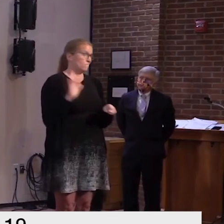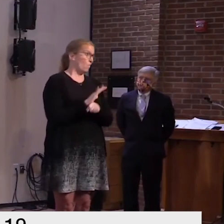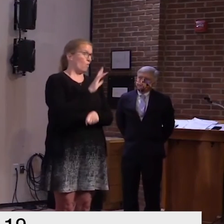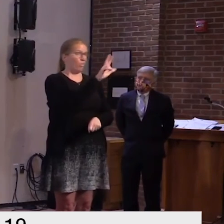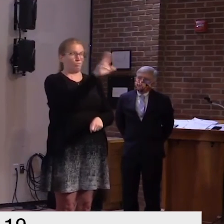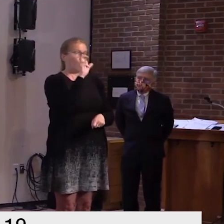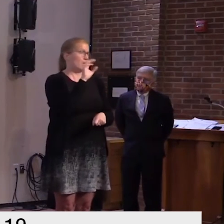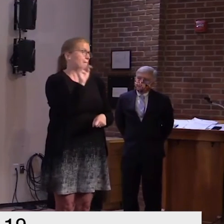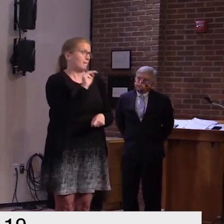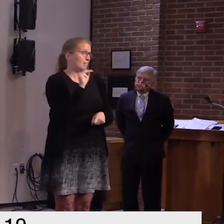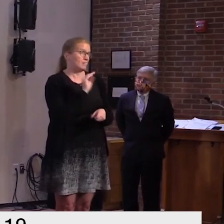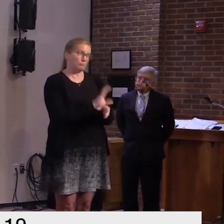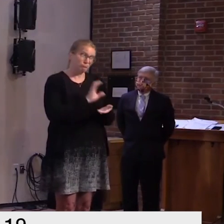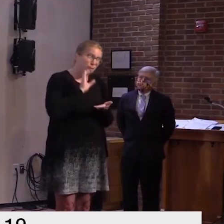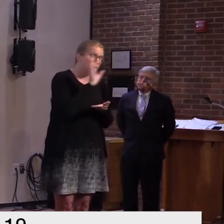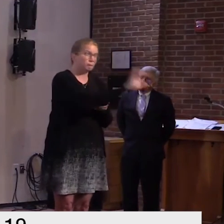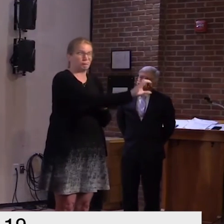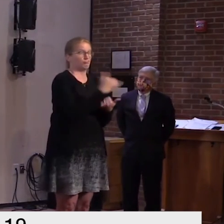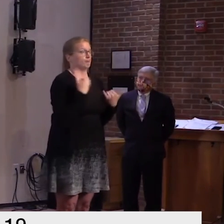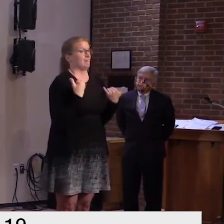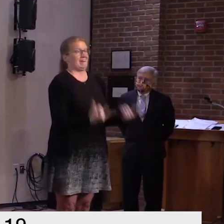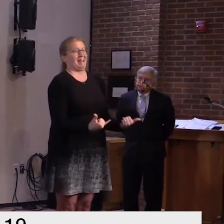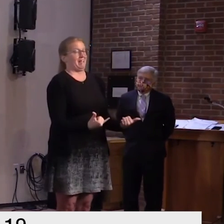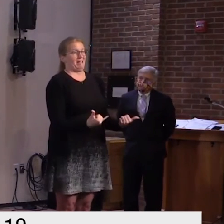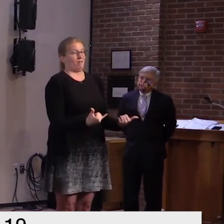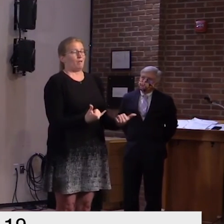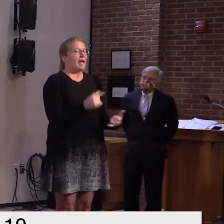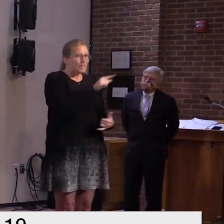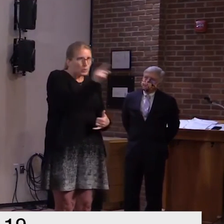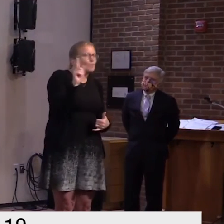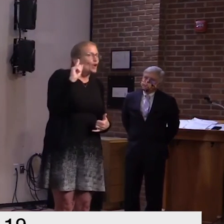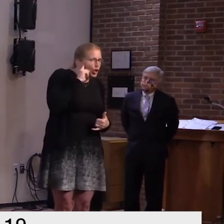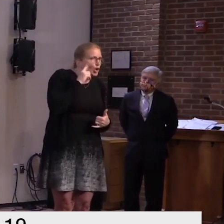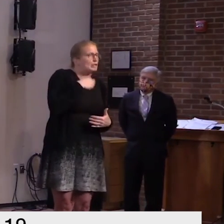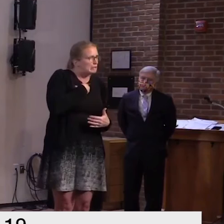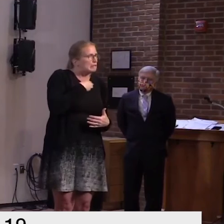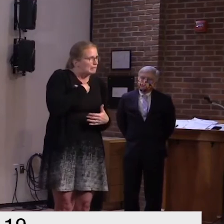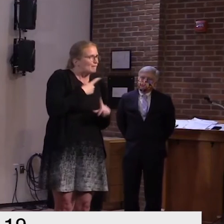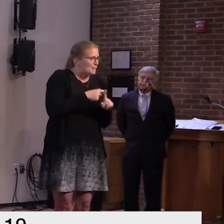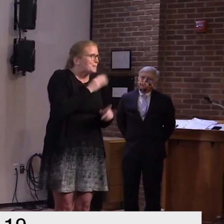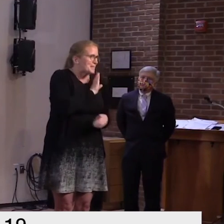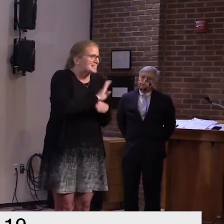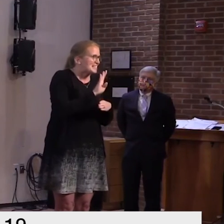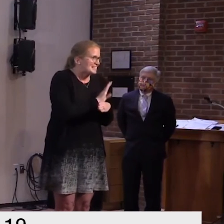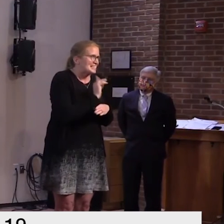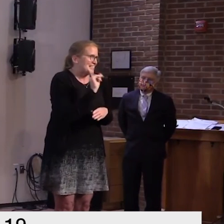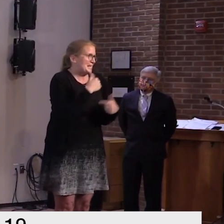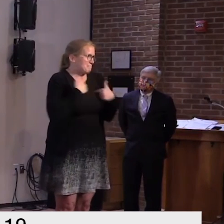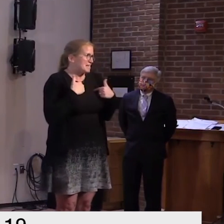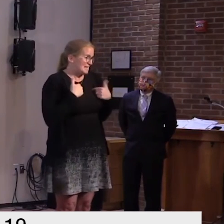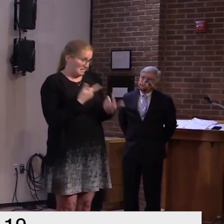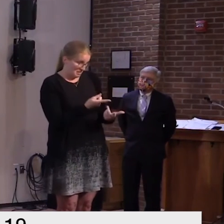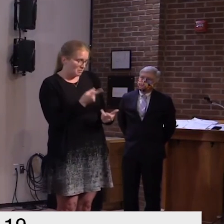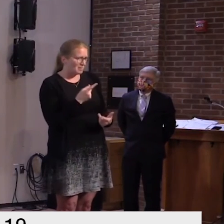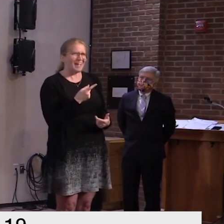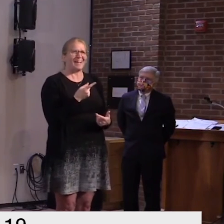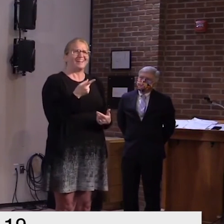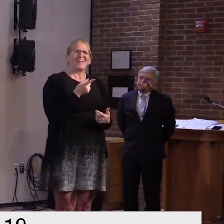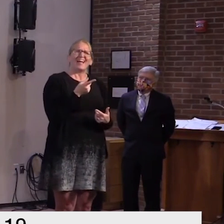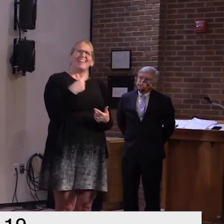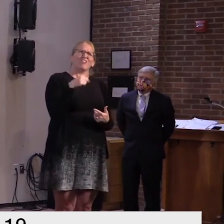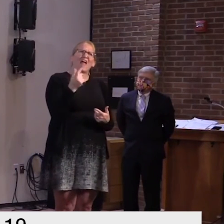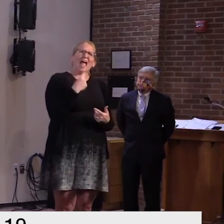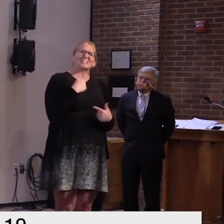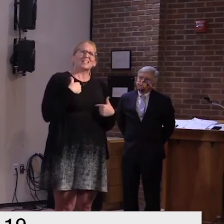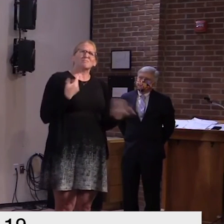from as many people as i have about the need that's out there yeah they keep asking me for some reason governor